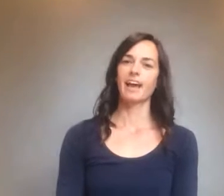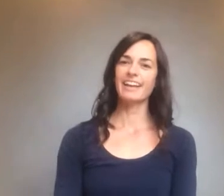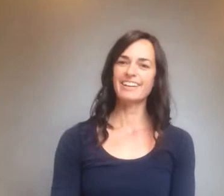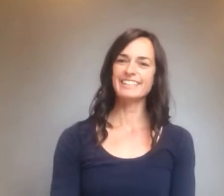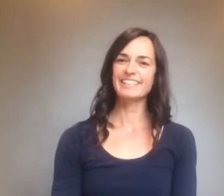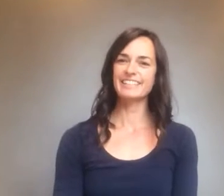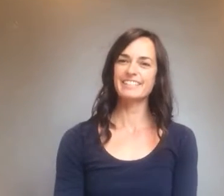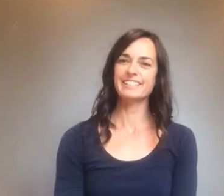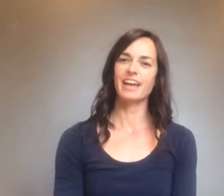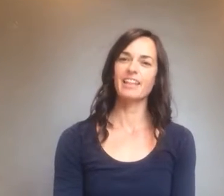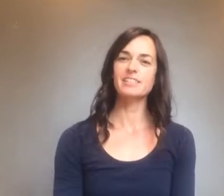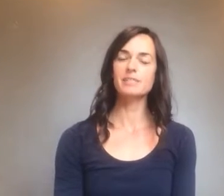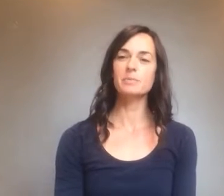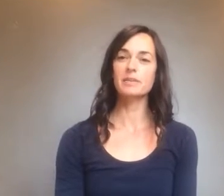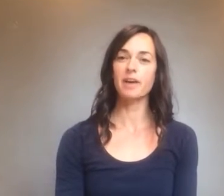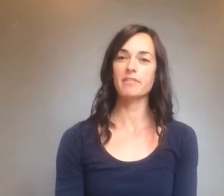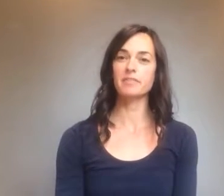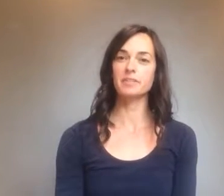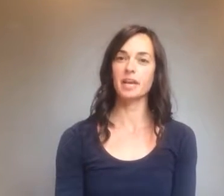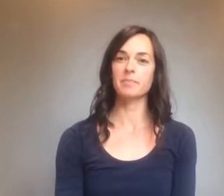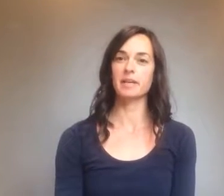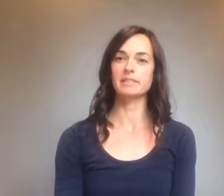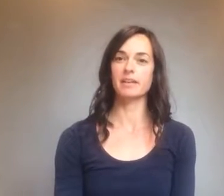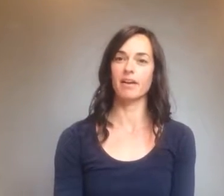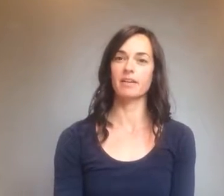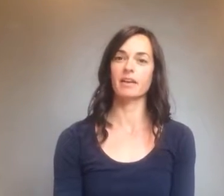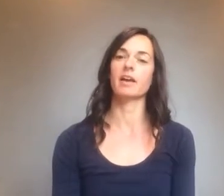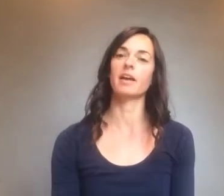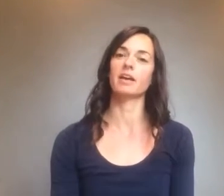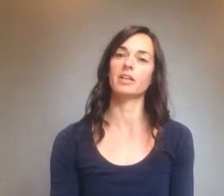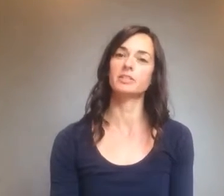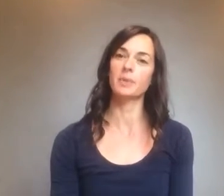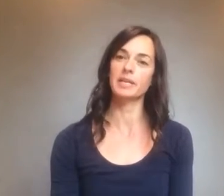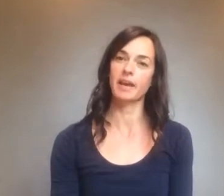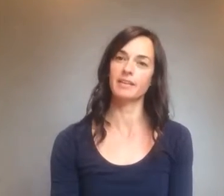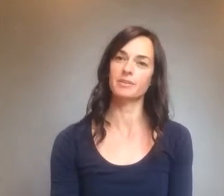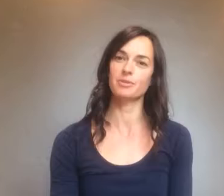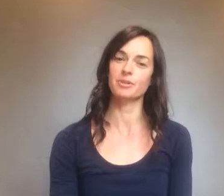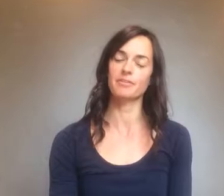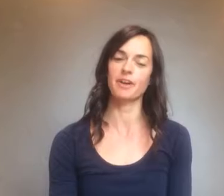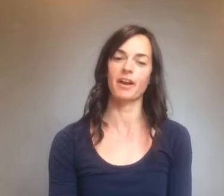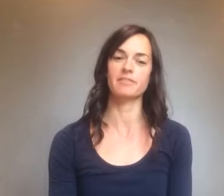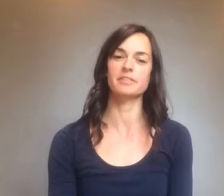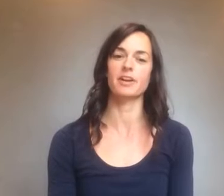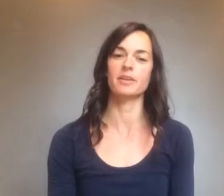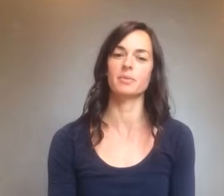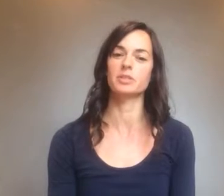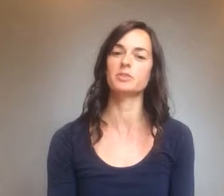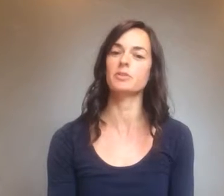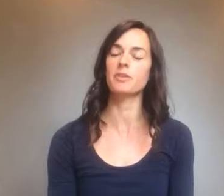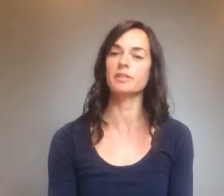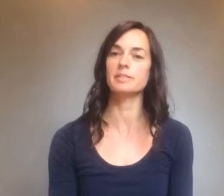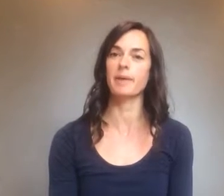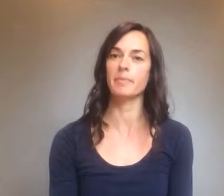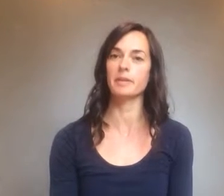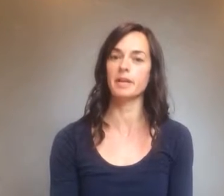Hi Heritage! This is week 5 of your Timeline Song, cards 29 through 35, starting with Judah falls to Babylon